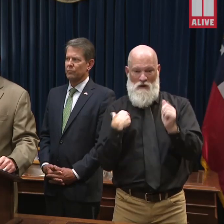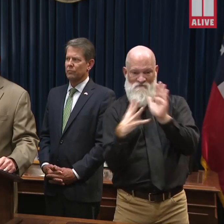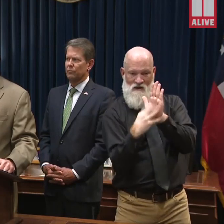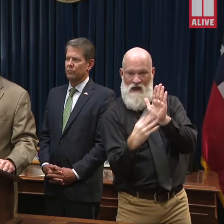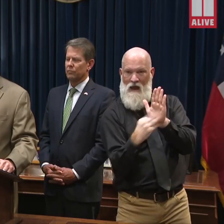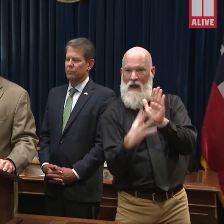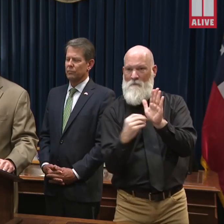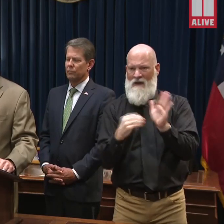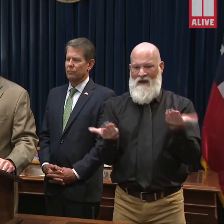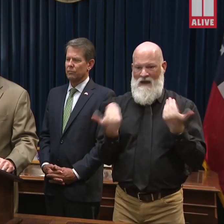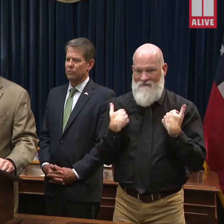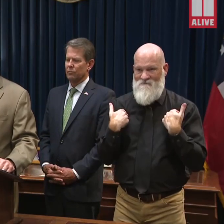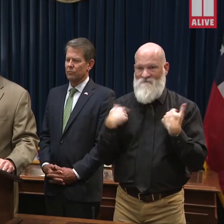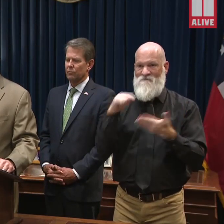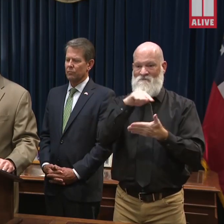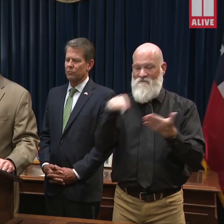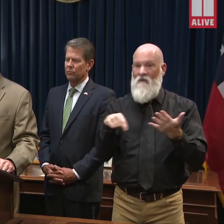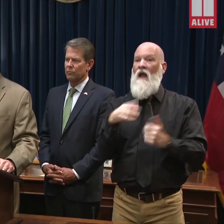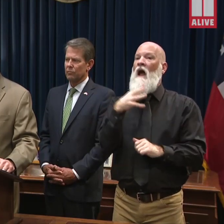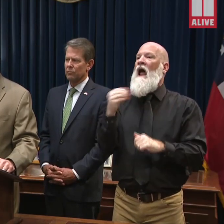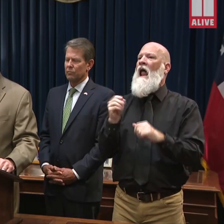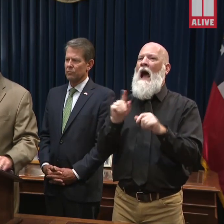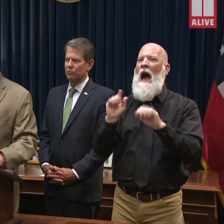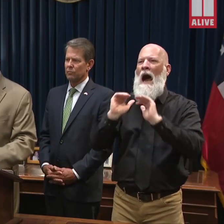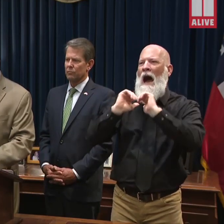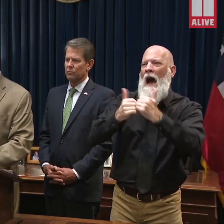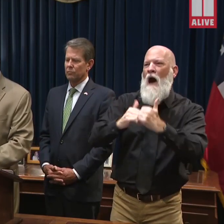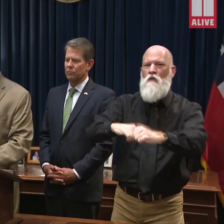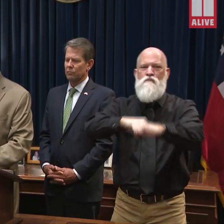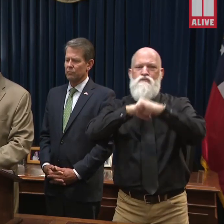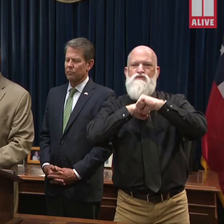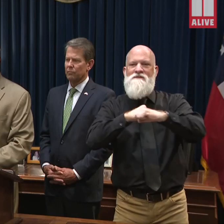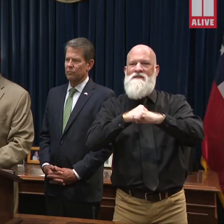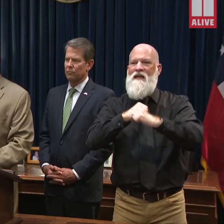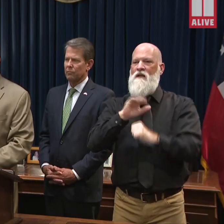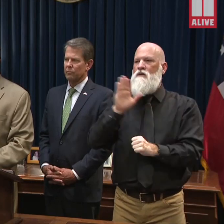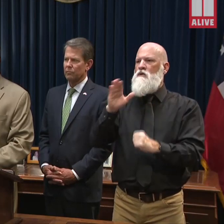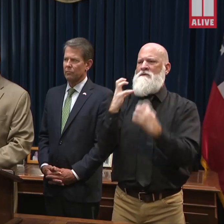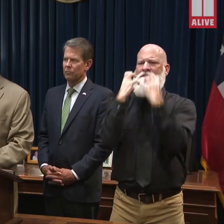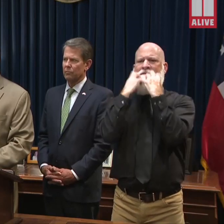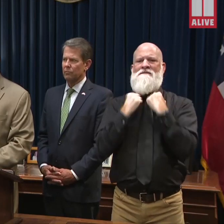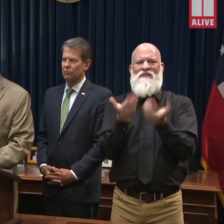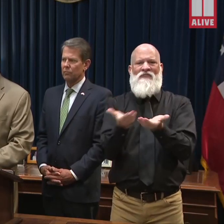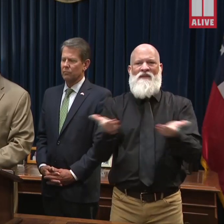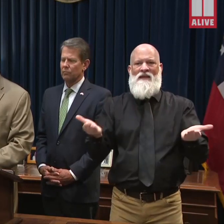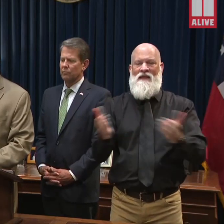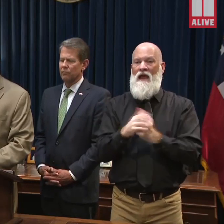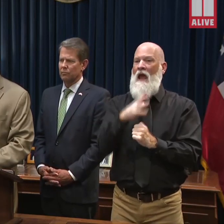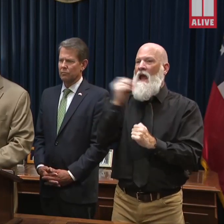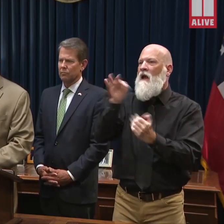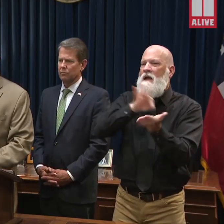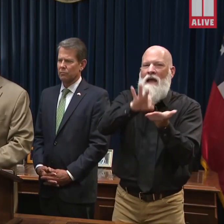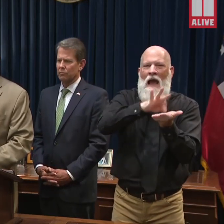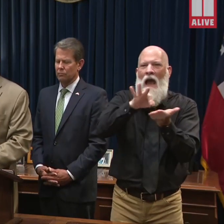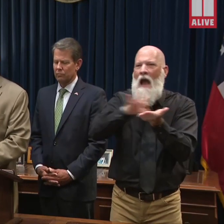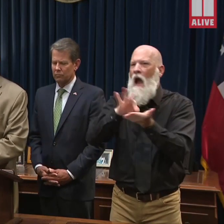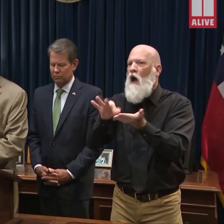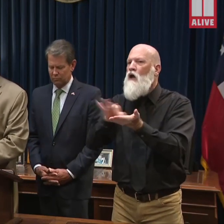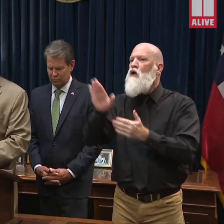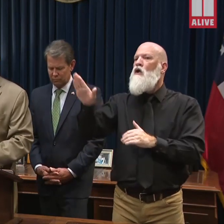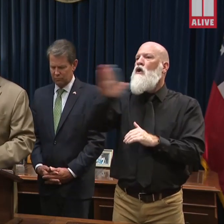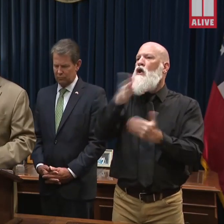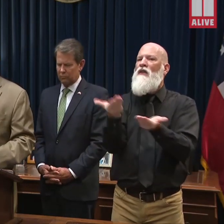well aware of. Getting important information like their phone numbers, inventorying their personal belongings, and obviously